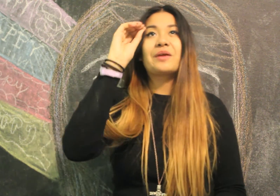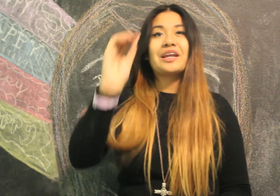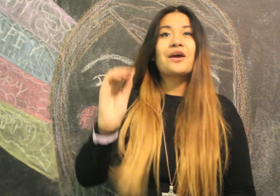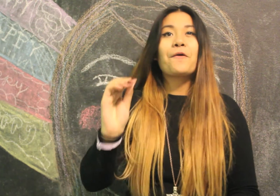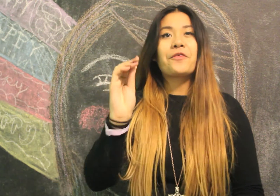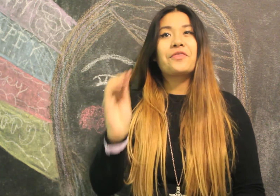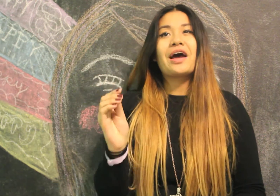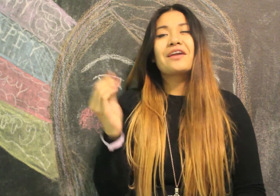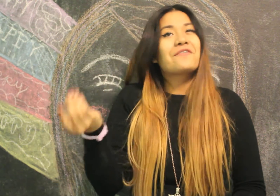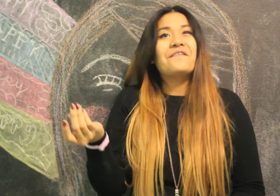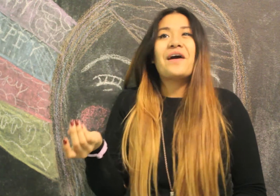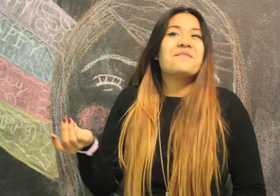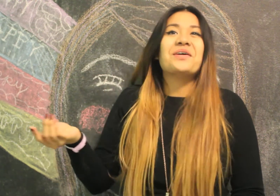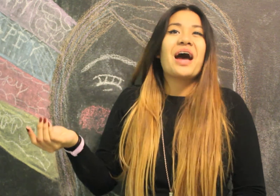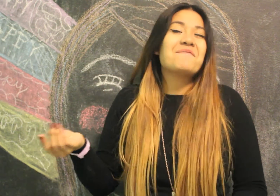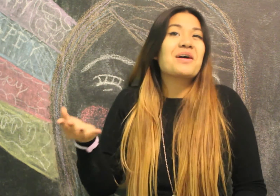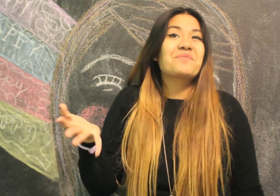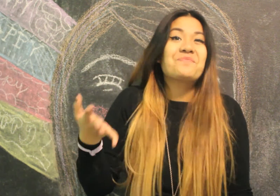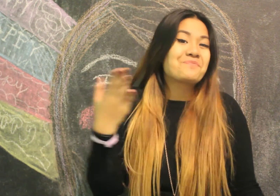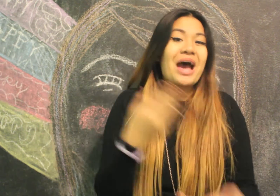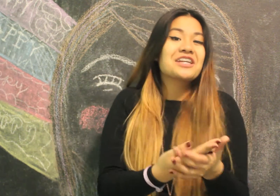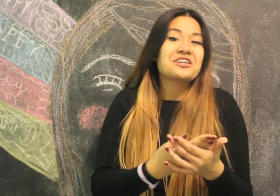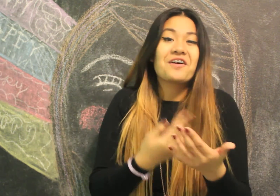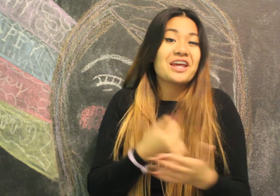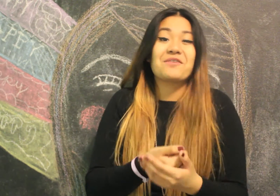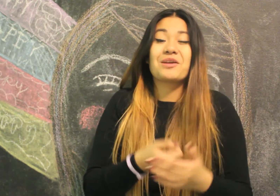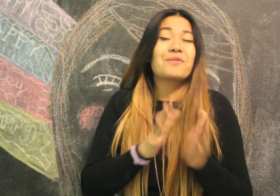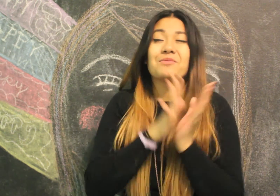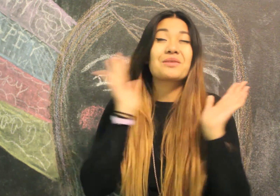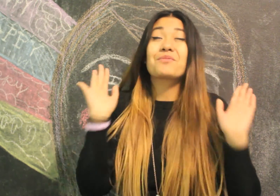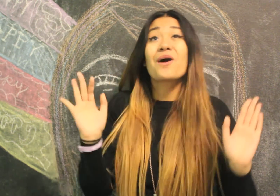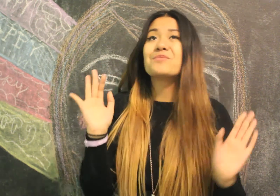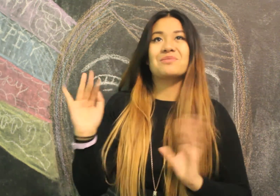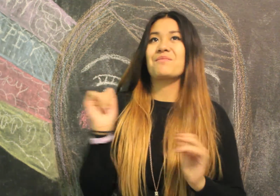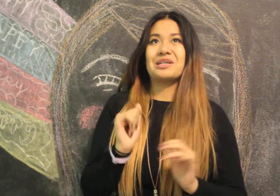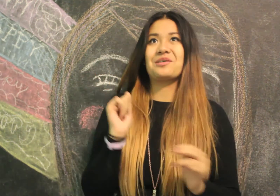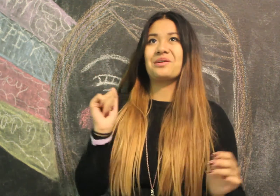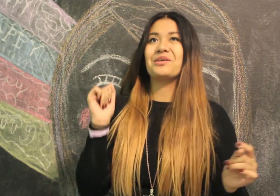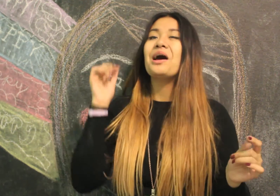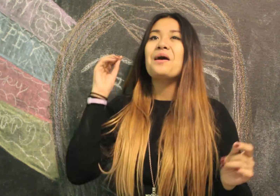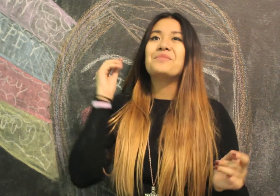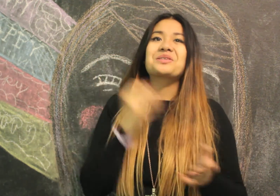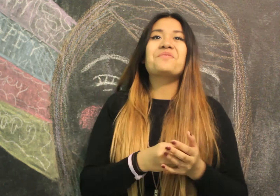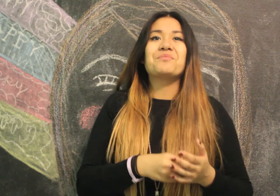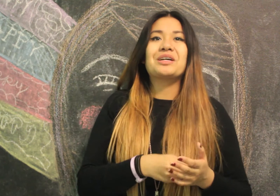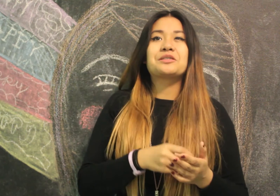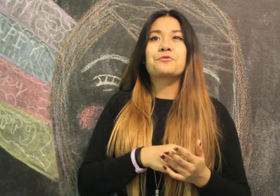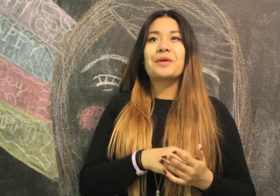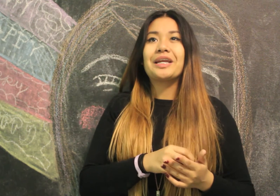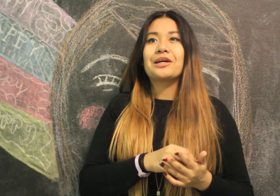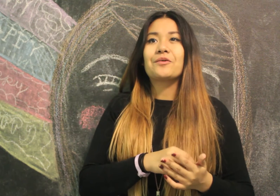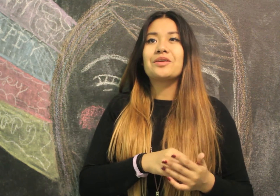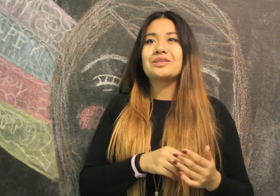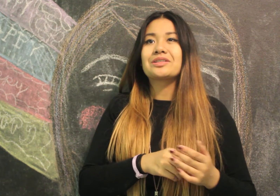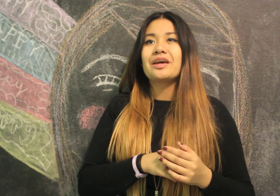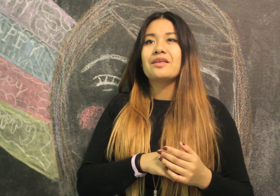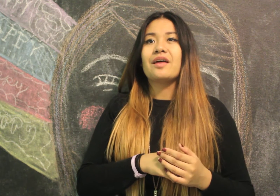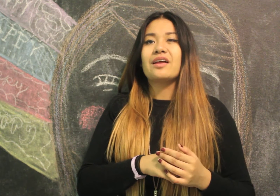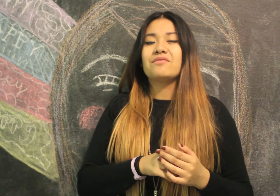radio I don't know why But I'm not bashing on anyone I promise I promise I'm bashing on anyone But it's so funny because the radio thinks That if